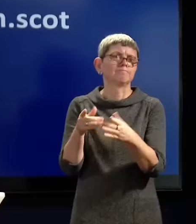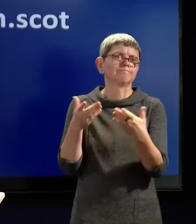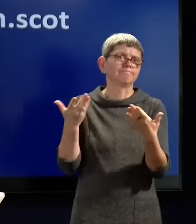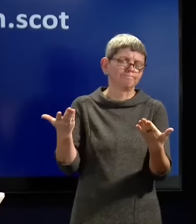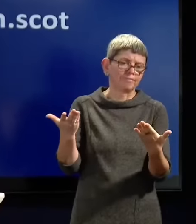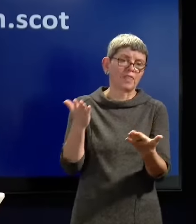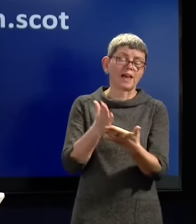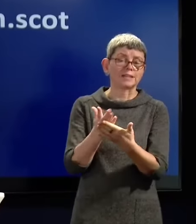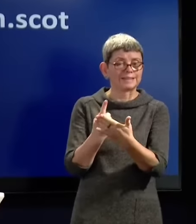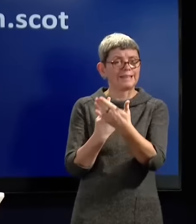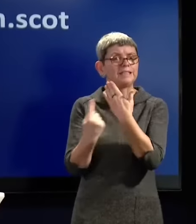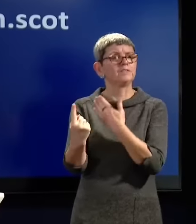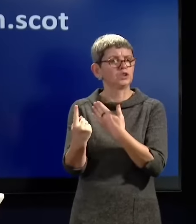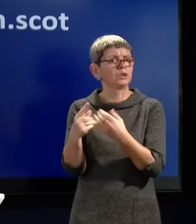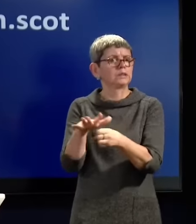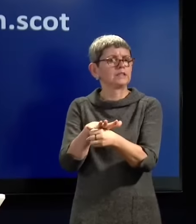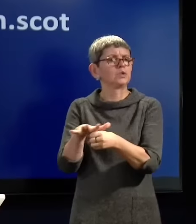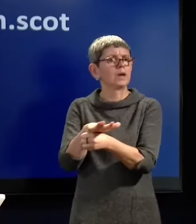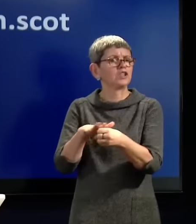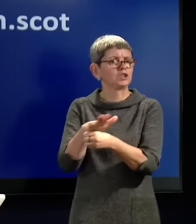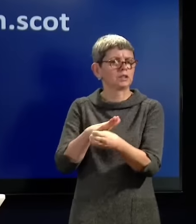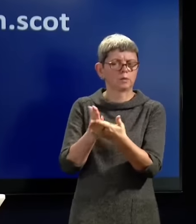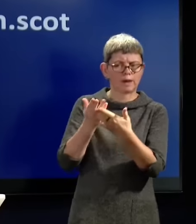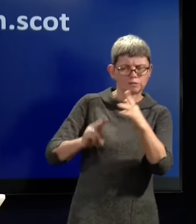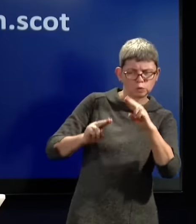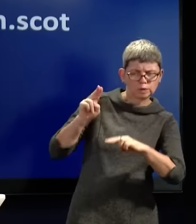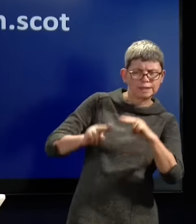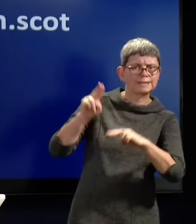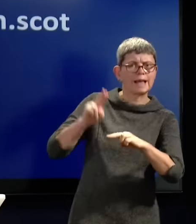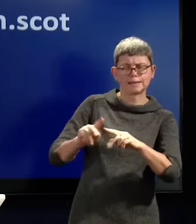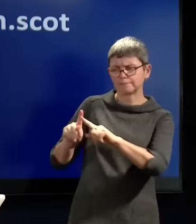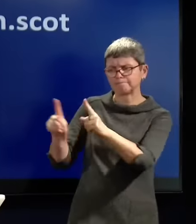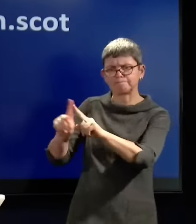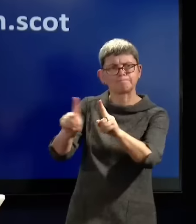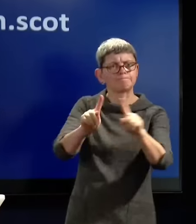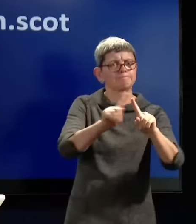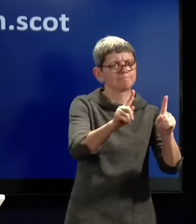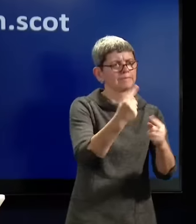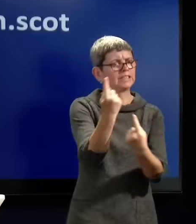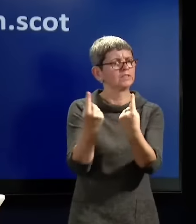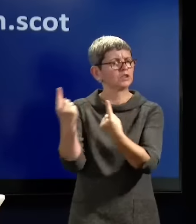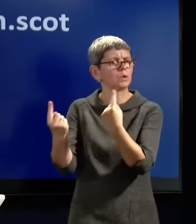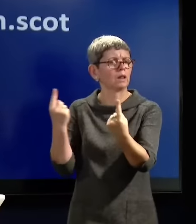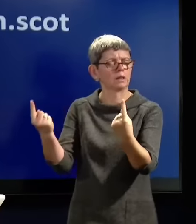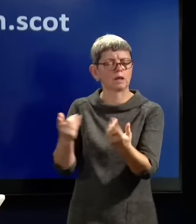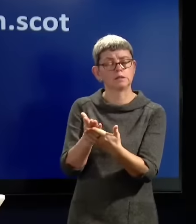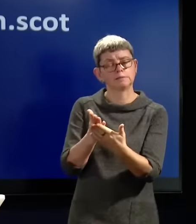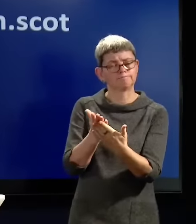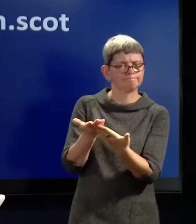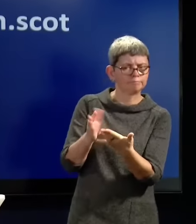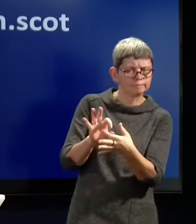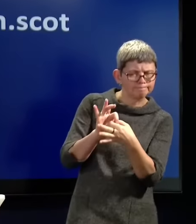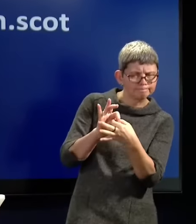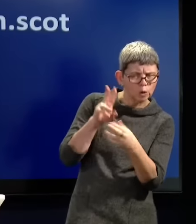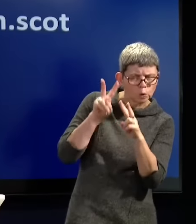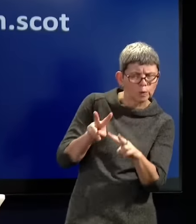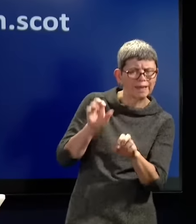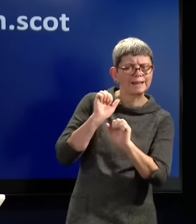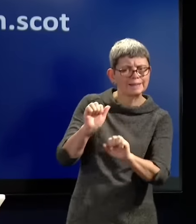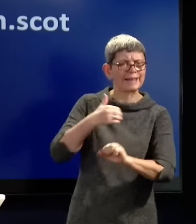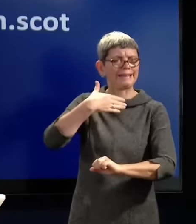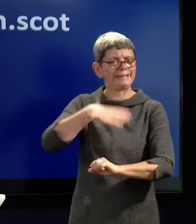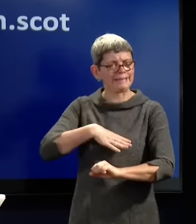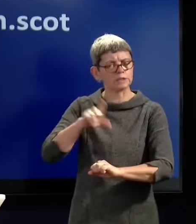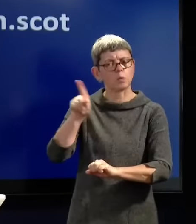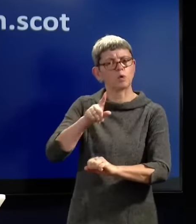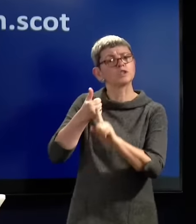an individual case-by-case decision made by a multidisciplinary team in a hospital setting based on that individual's needs and available support and care for